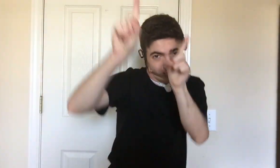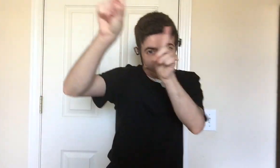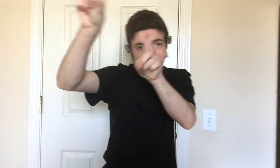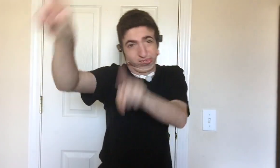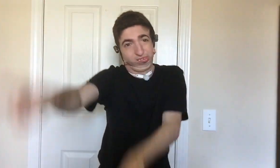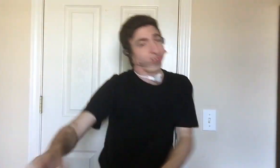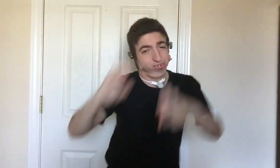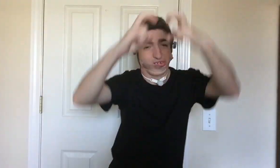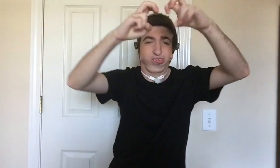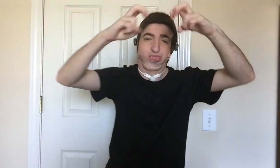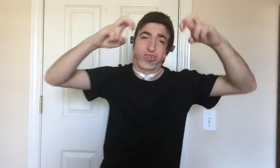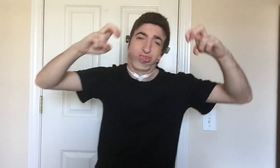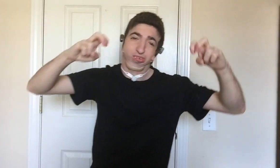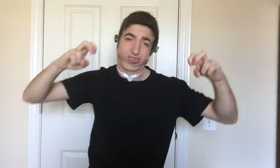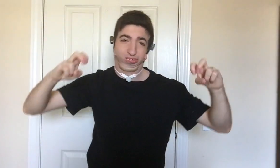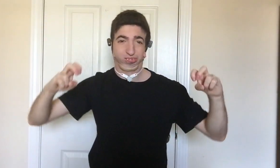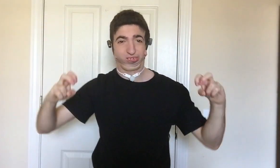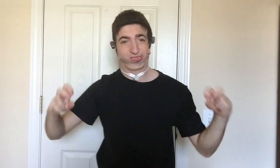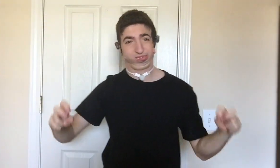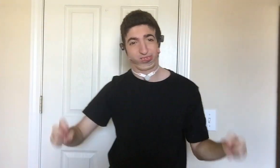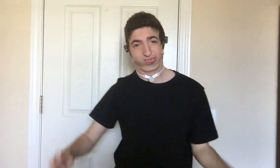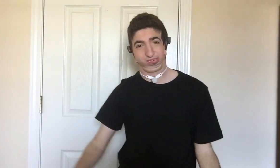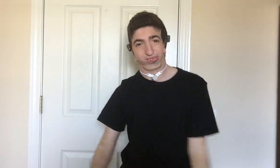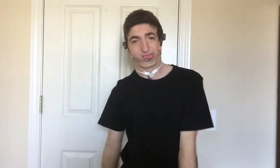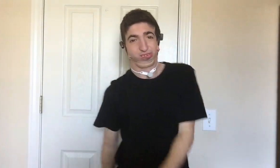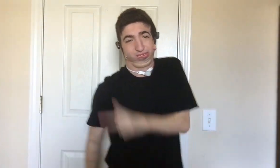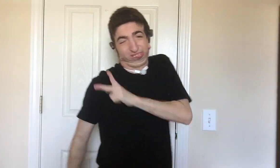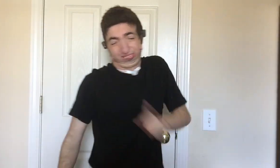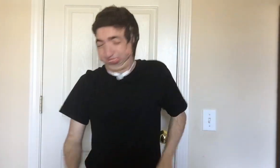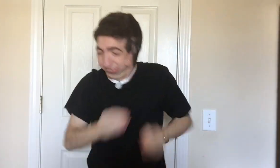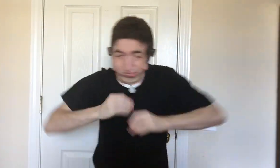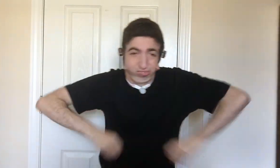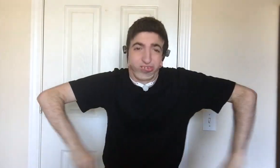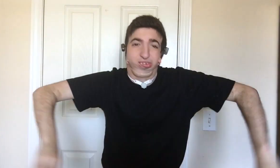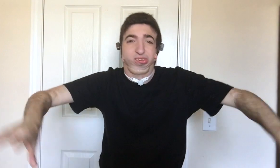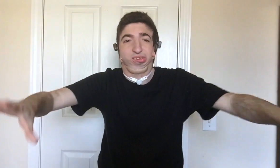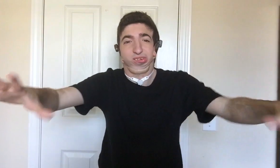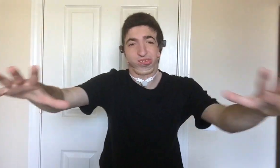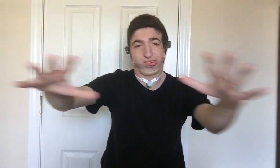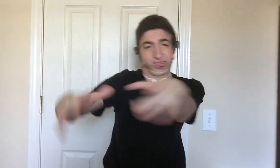for the castle They've got the kingdom locked up